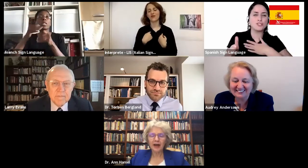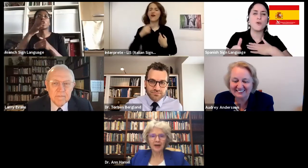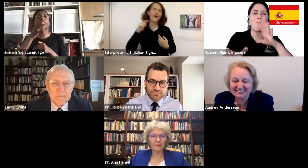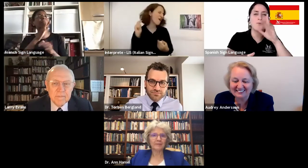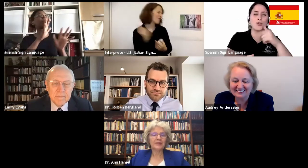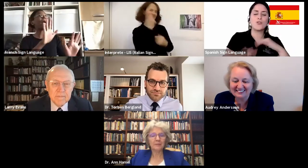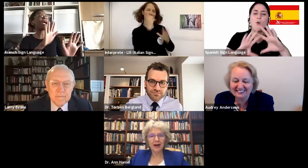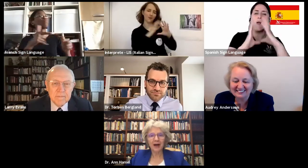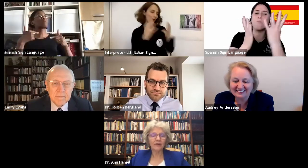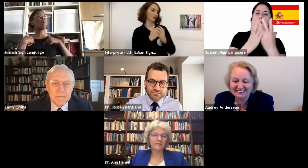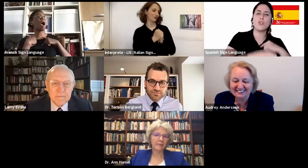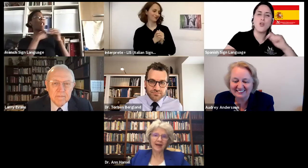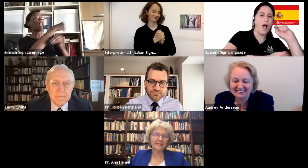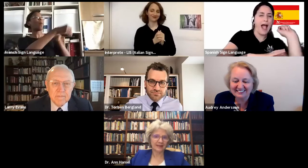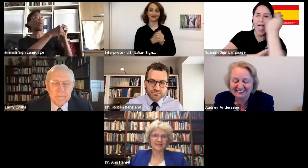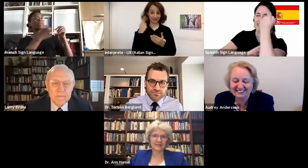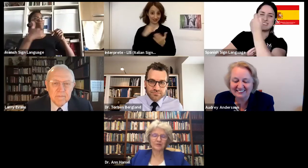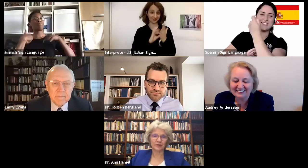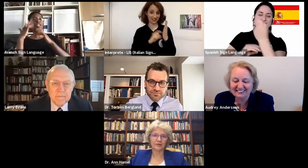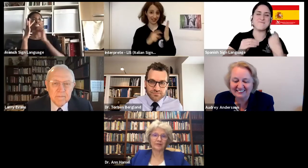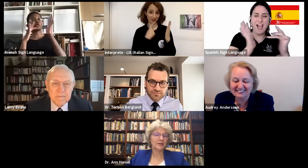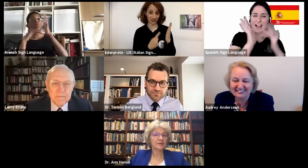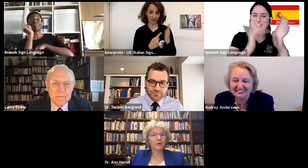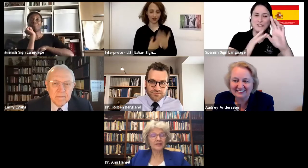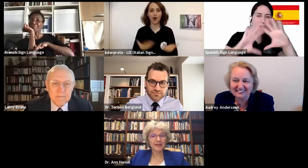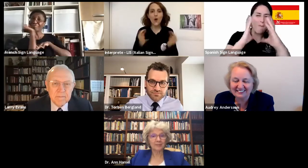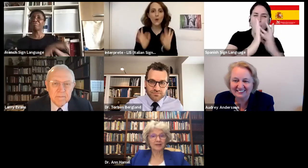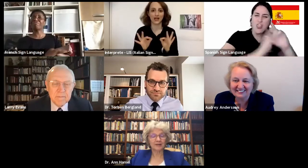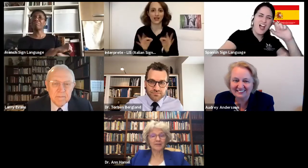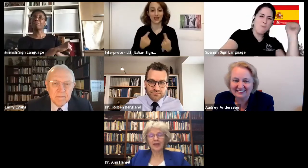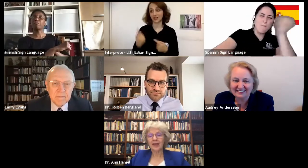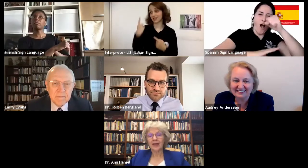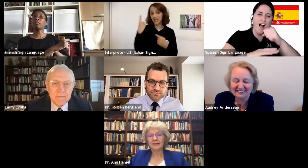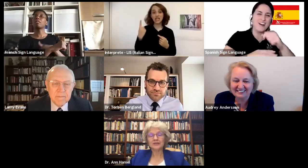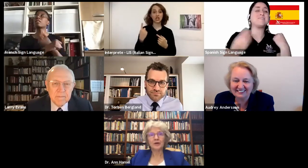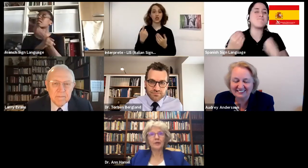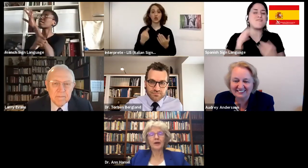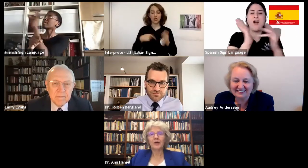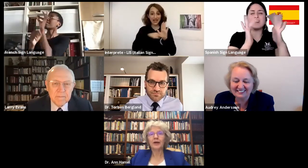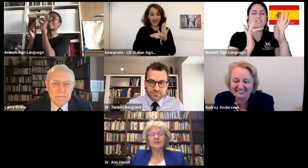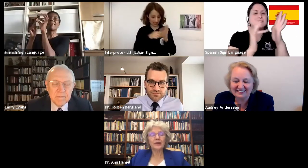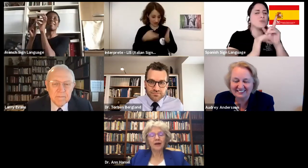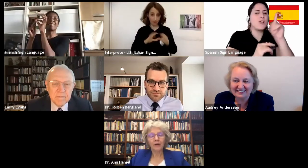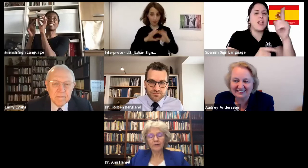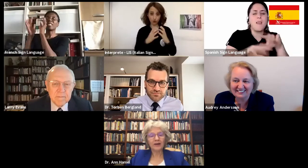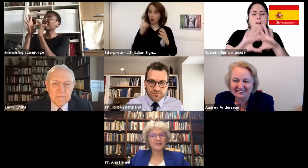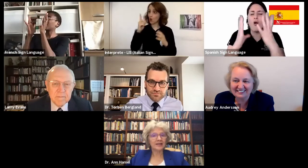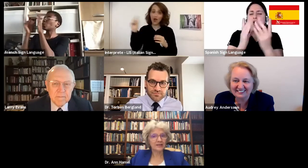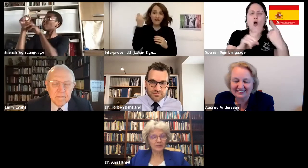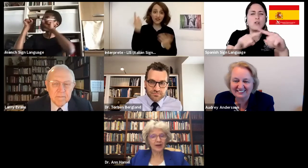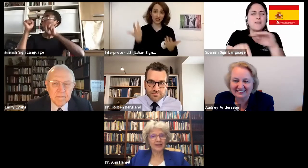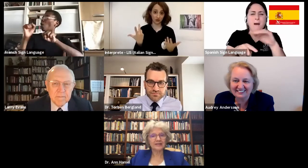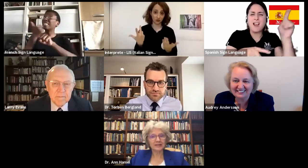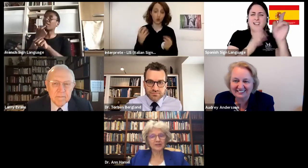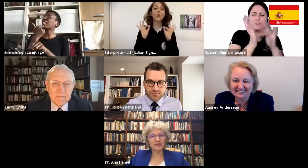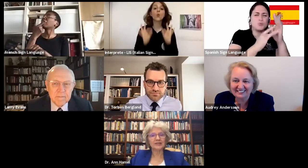overcome the power of the bad things in this world to hold us captive. And so, as we hold on to